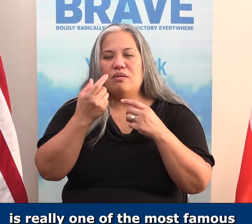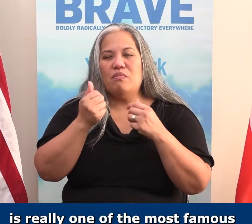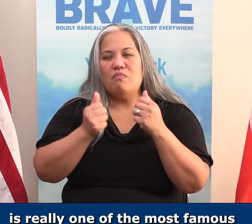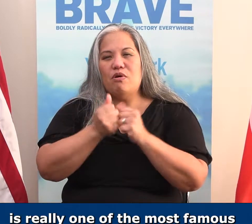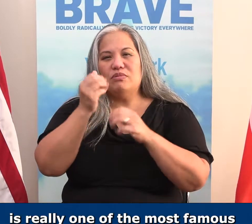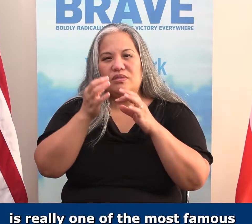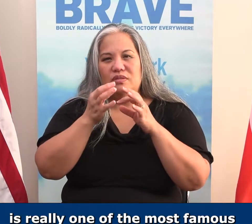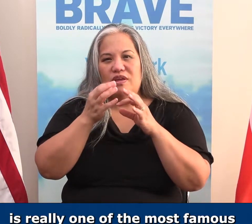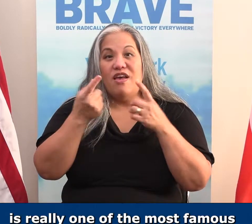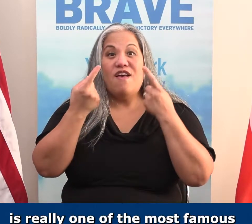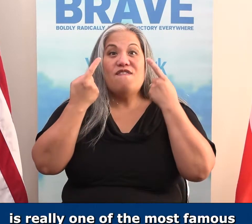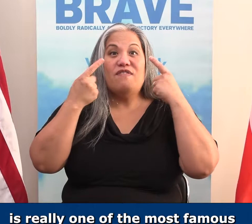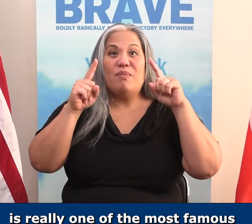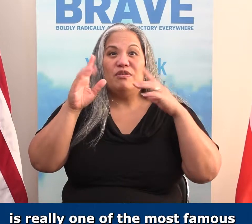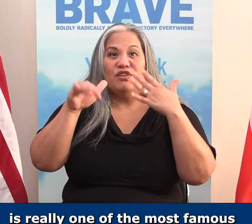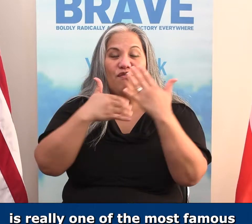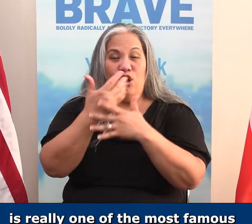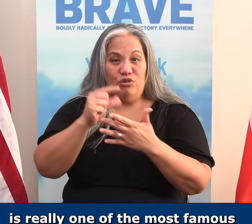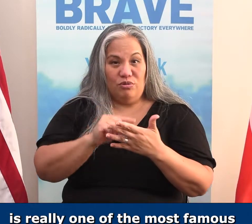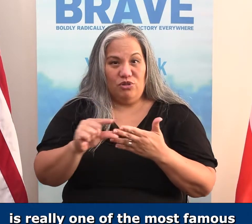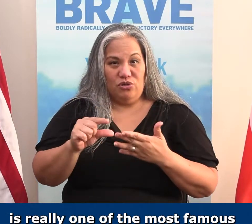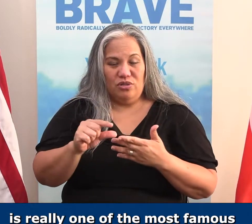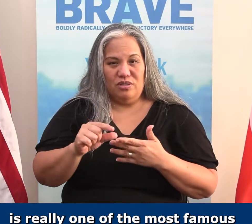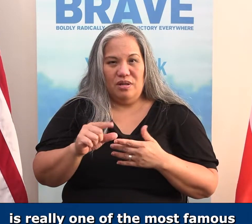is really one of the most famous of all the Scriptures.